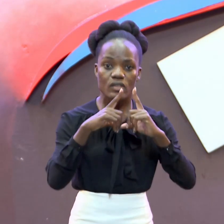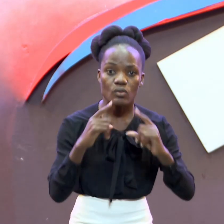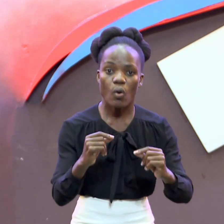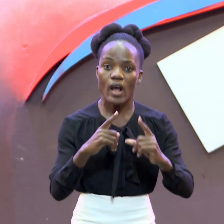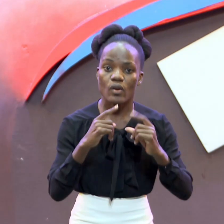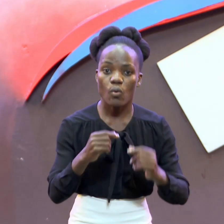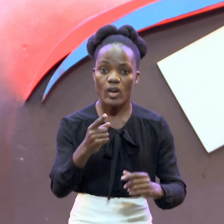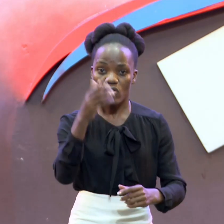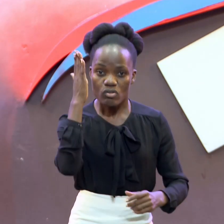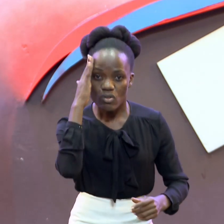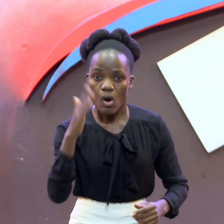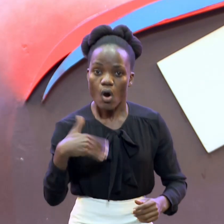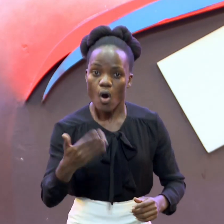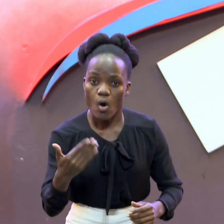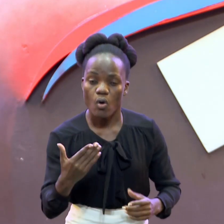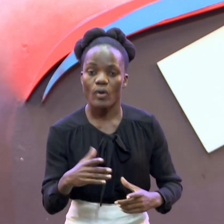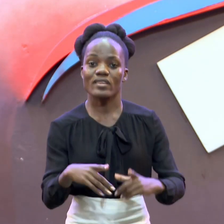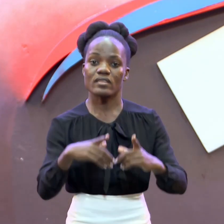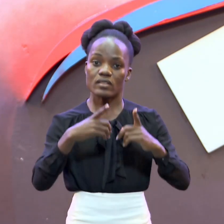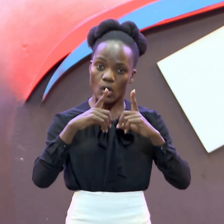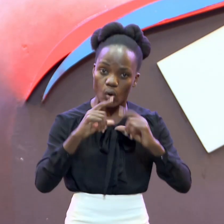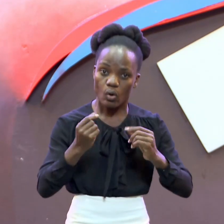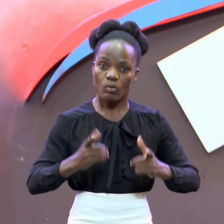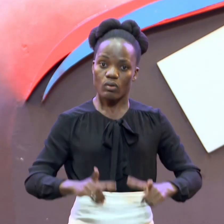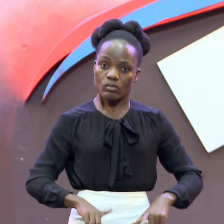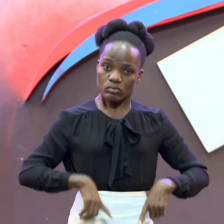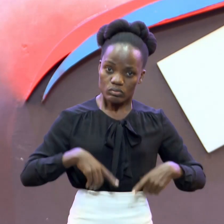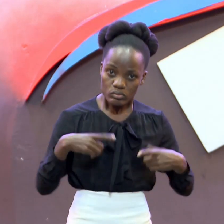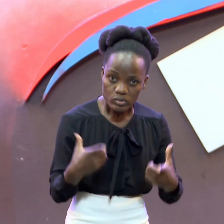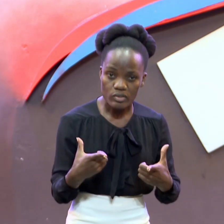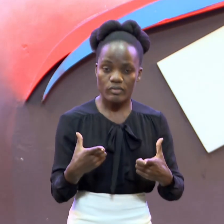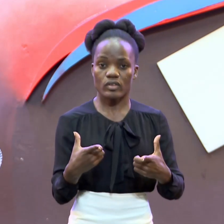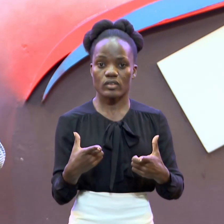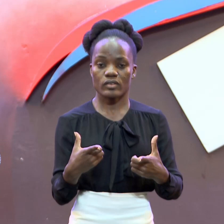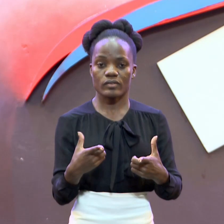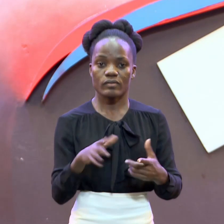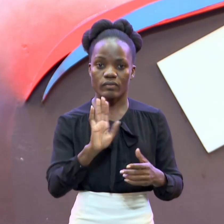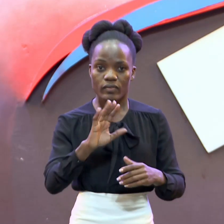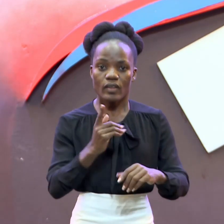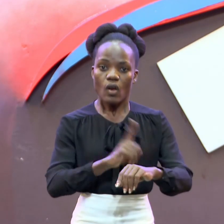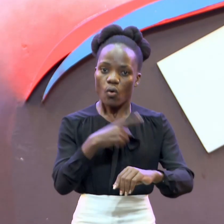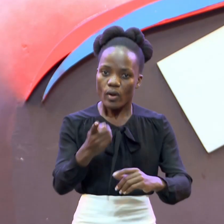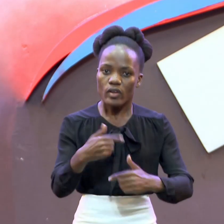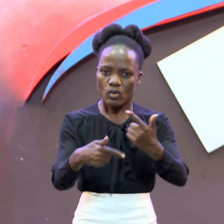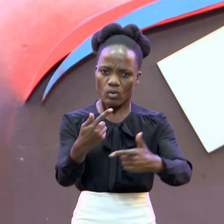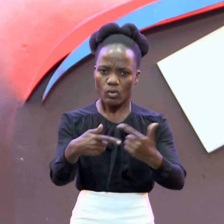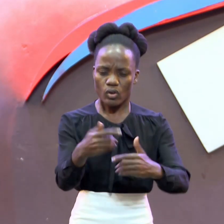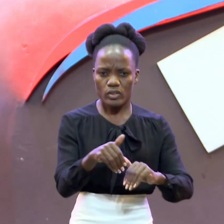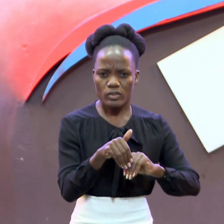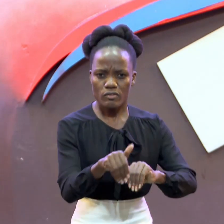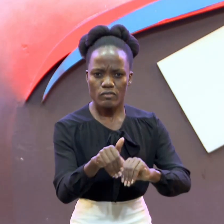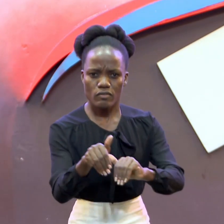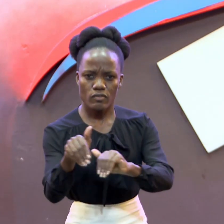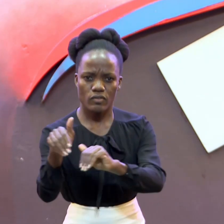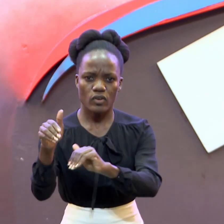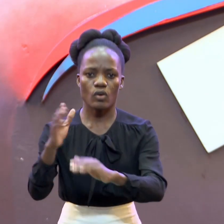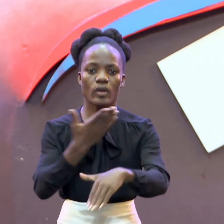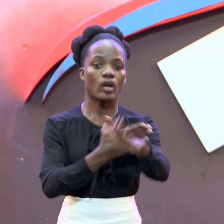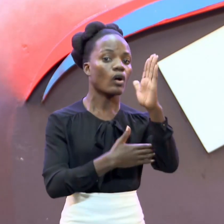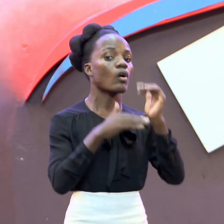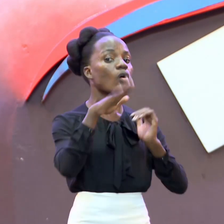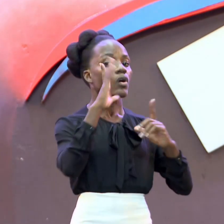living Thing Is something That is Active When you live by it If you walk in it